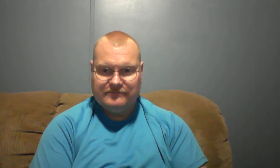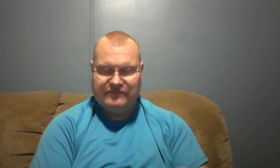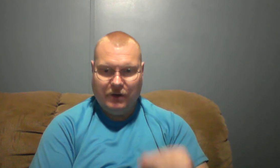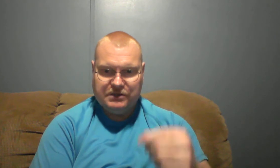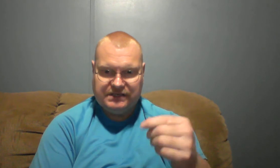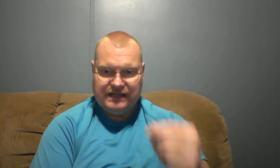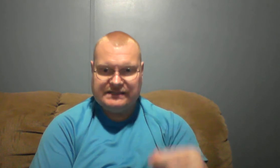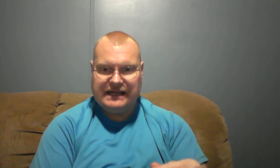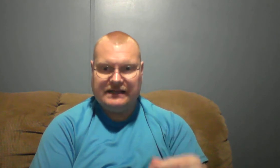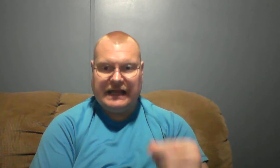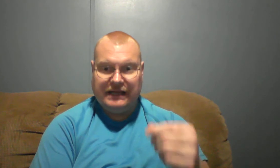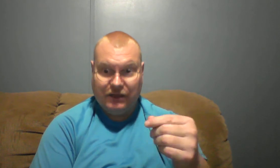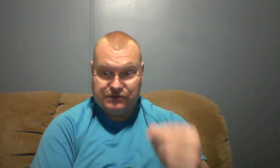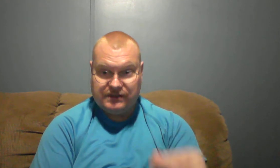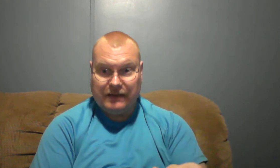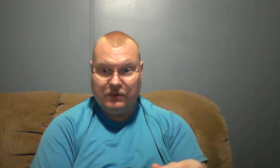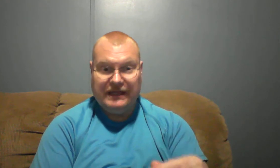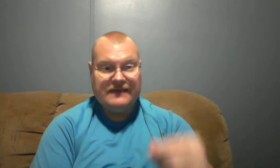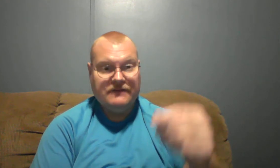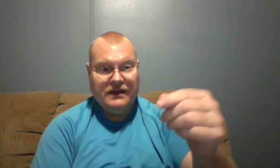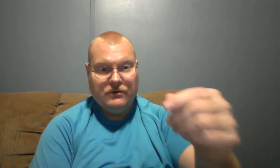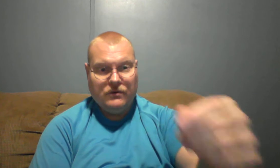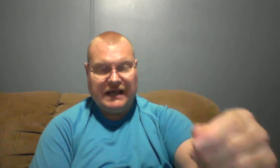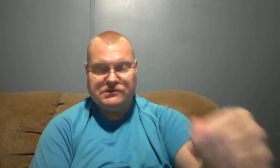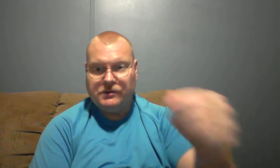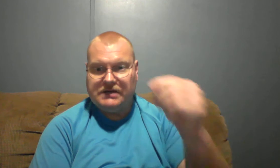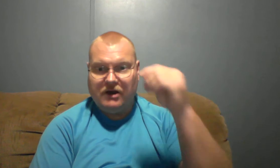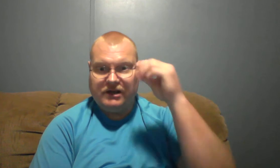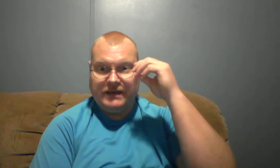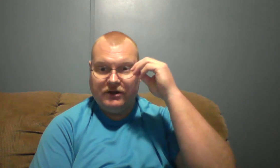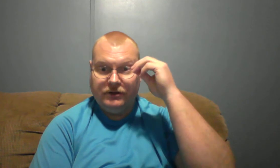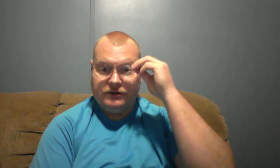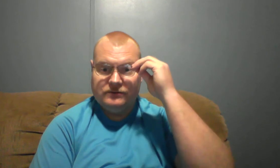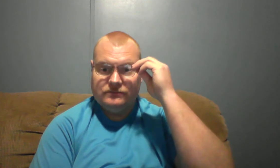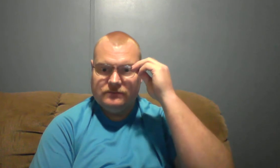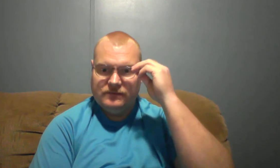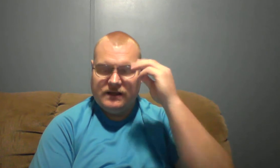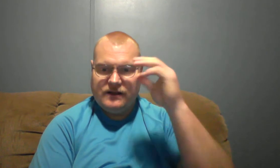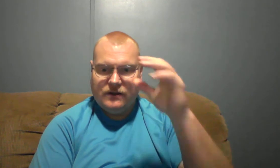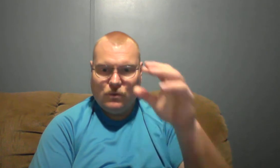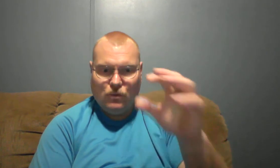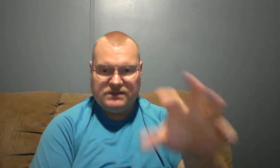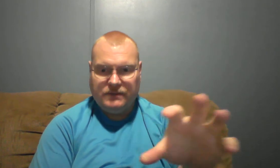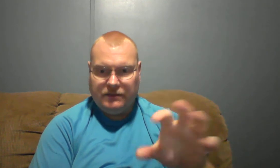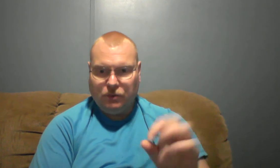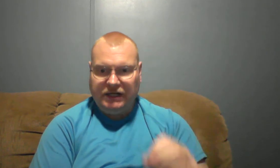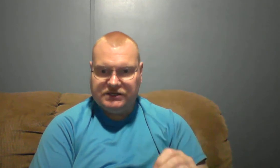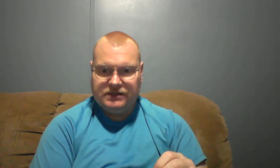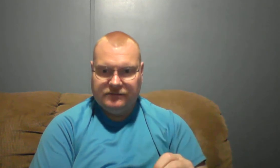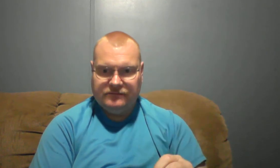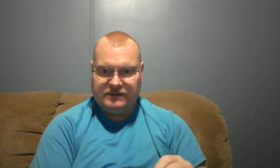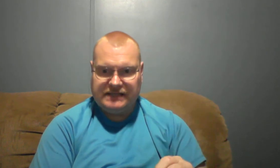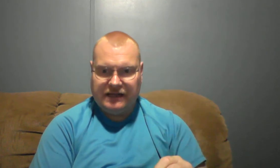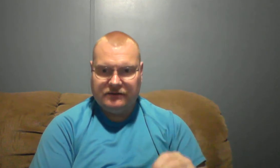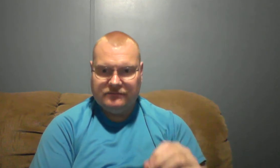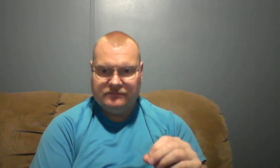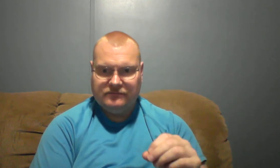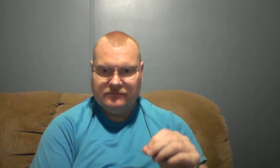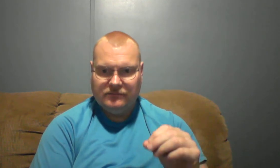person does that and goes with that belief as we were talking about earlier what's being preached is that by